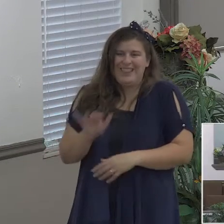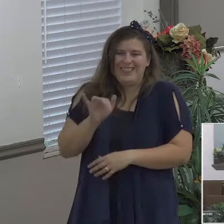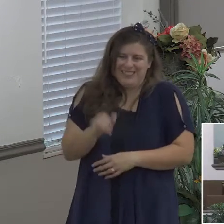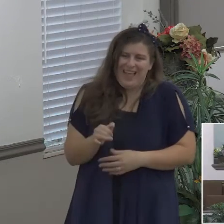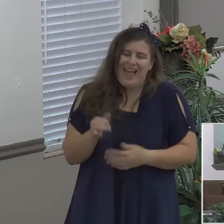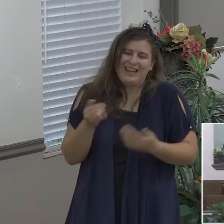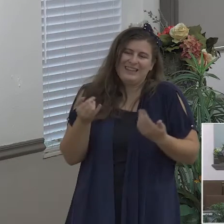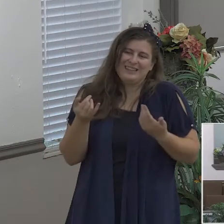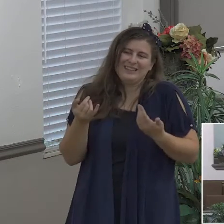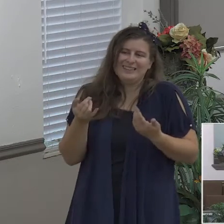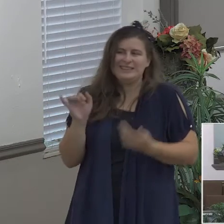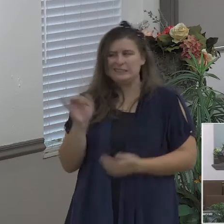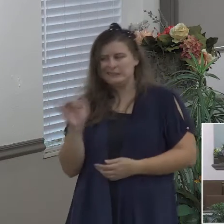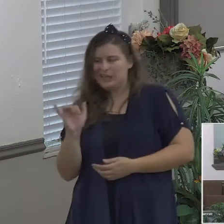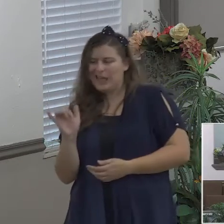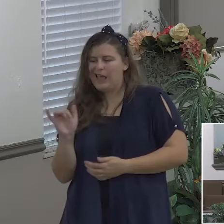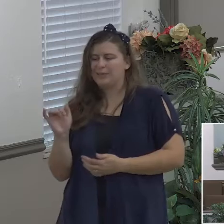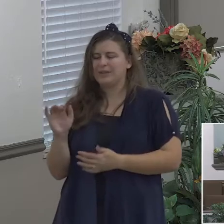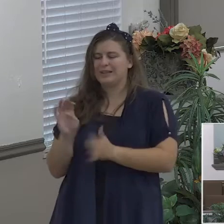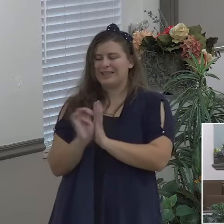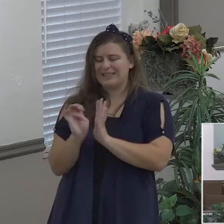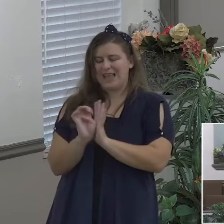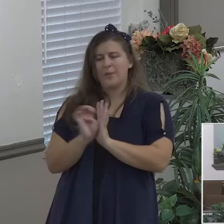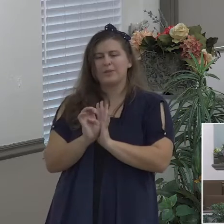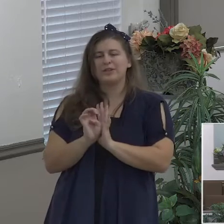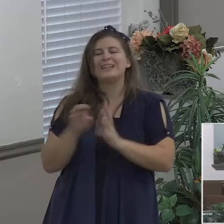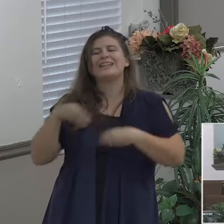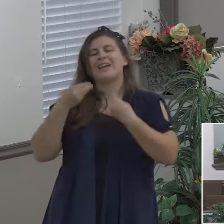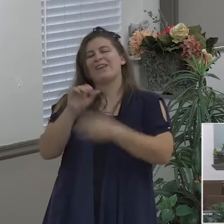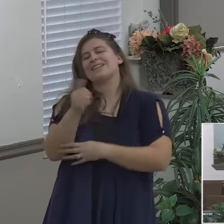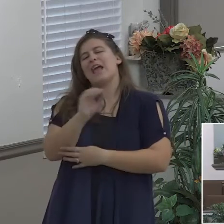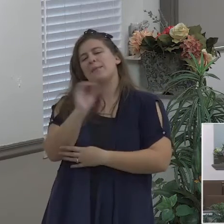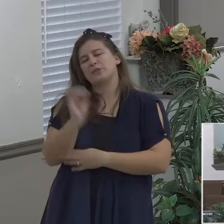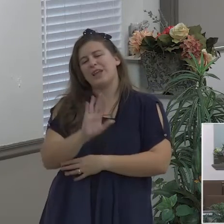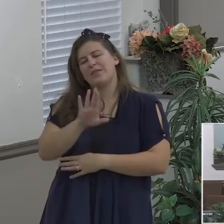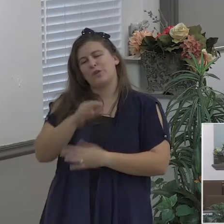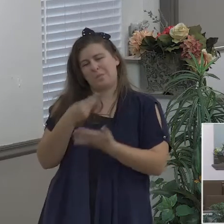especially in higher inflation okay